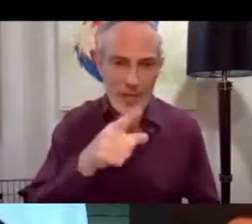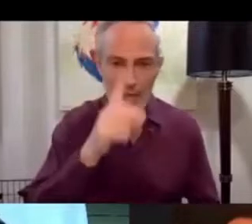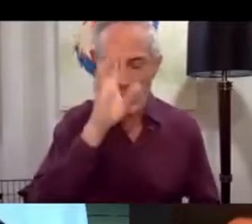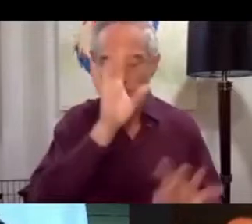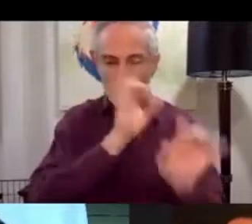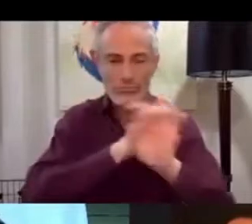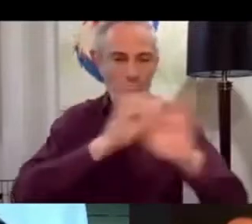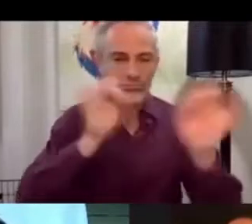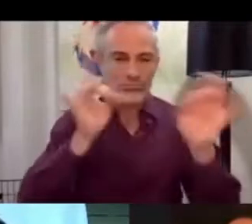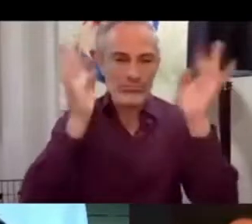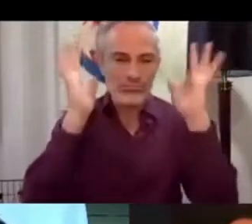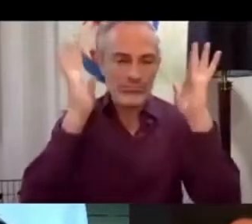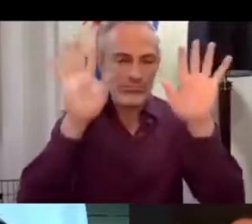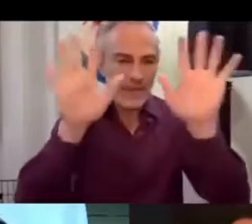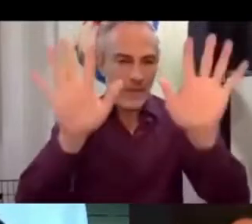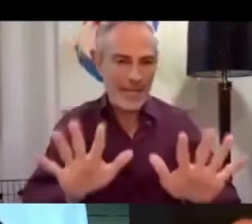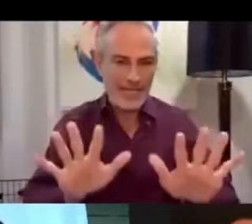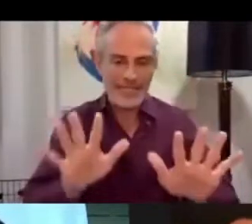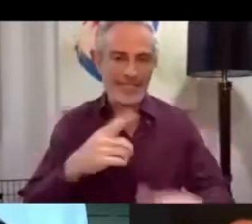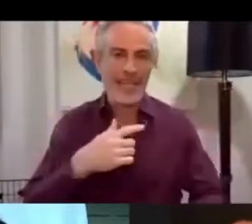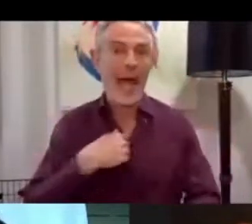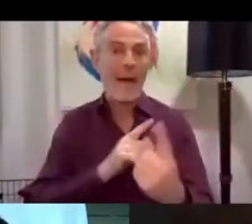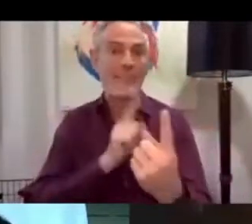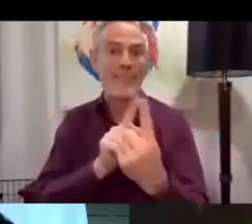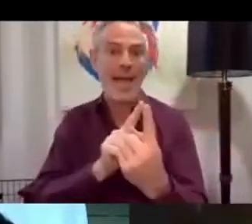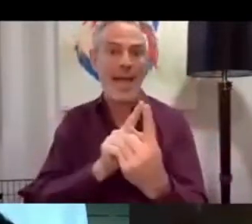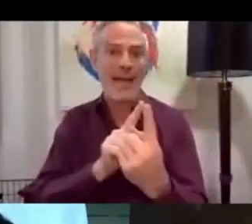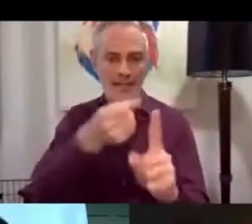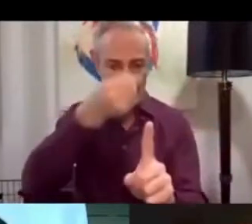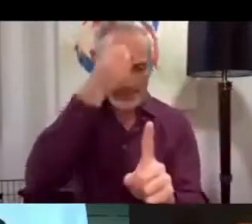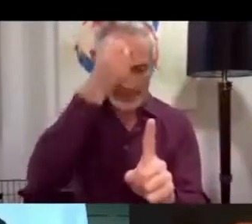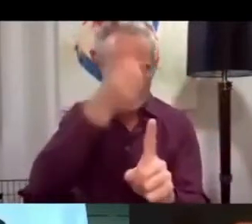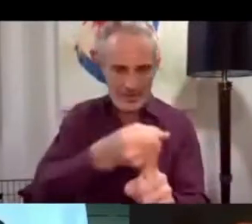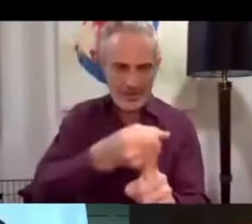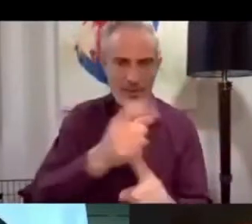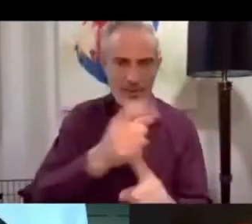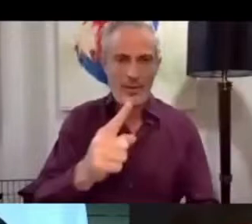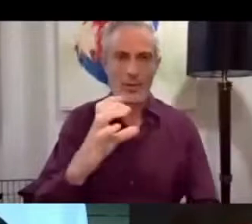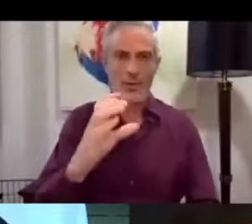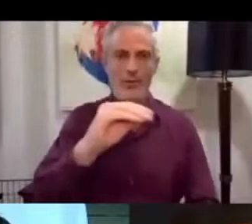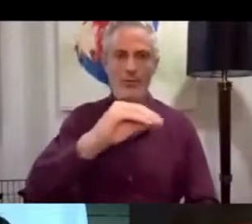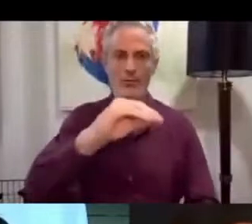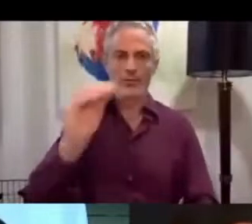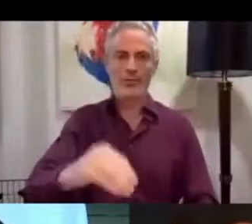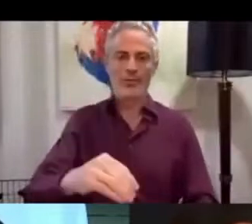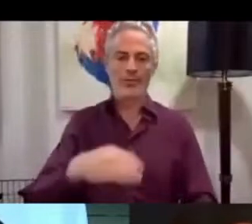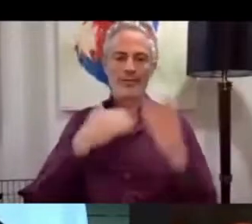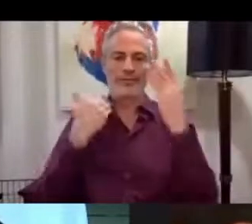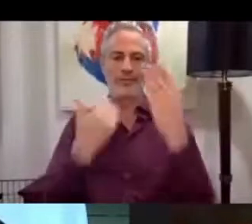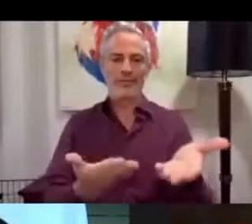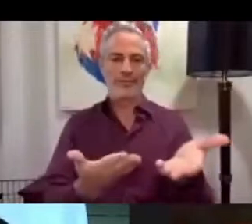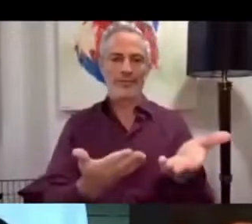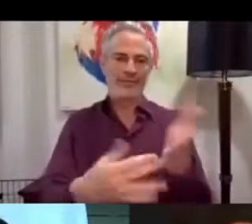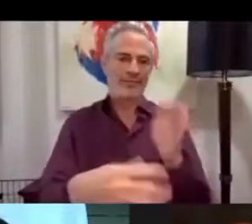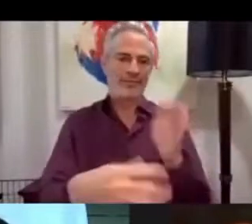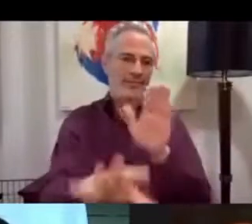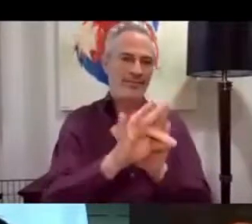we met her. I knew right, 90%, I knew that that was her. So that was kind of a little